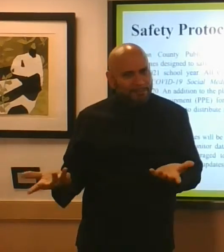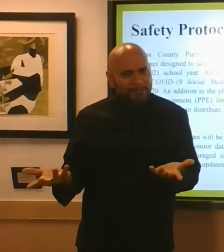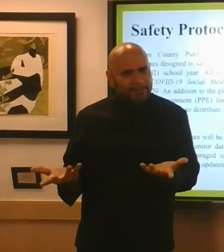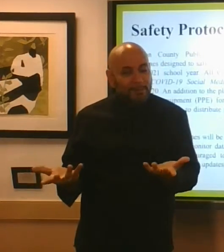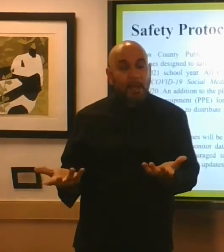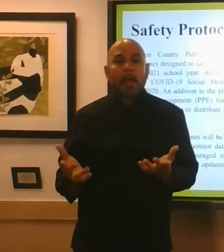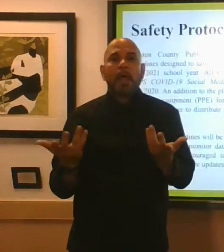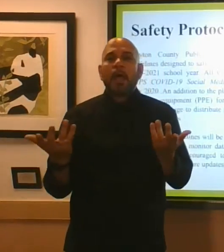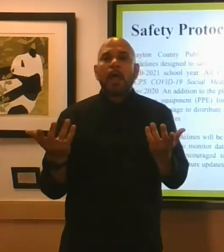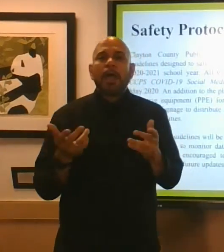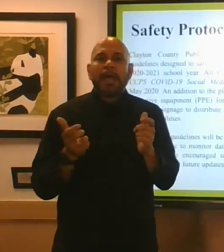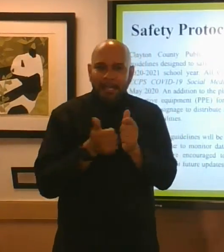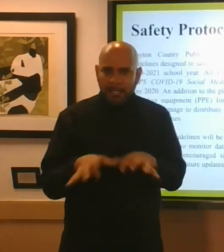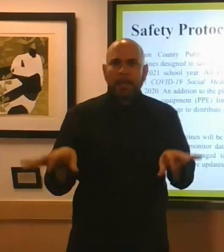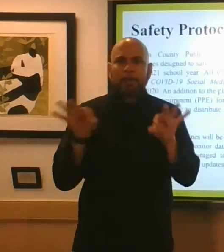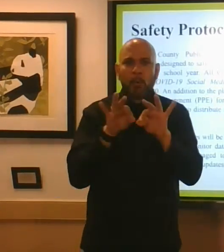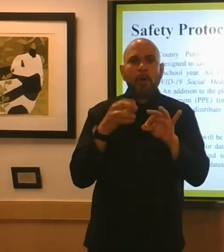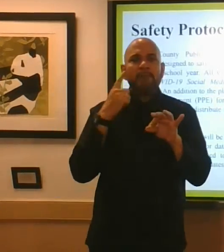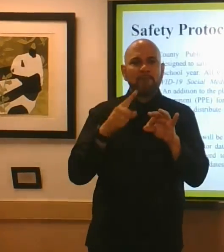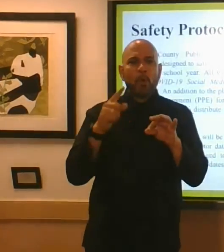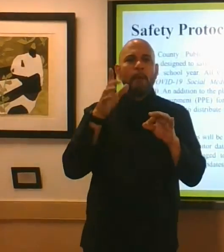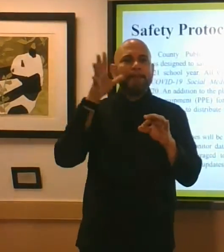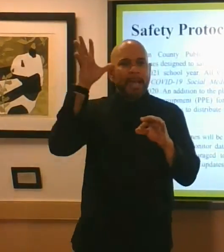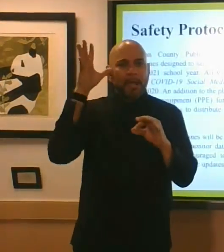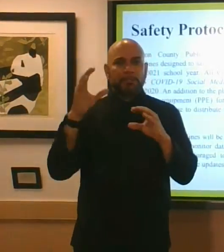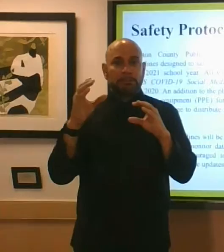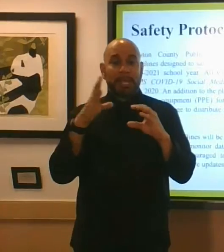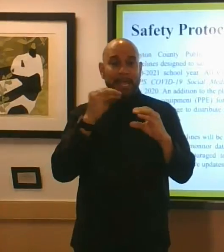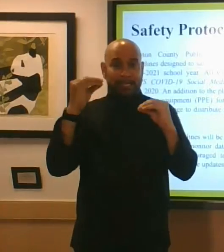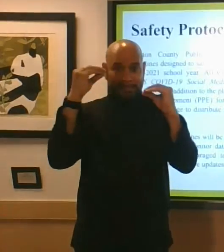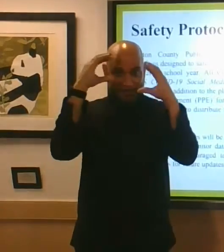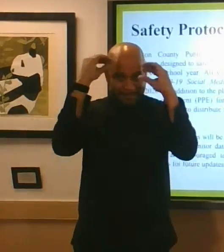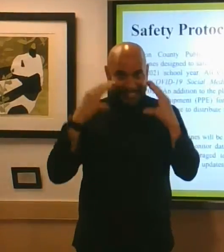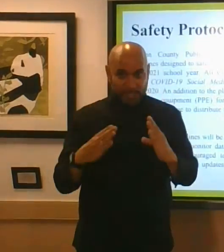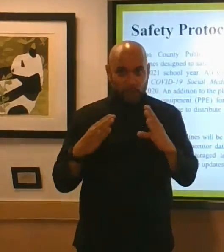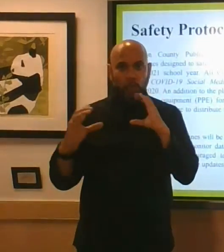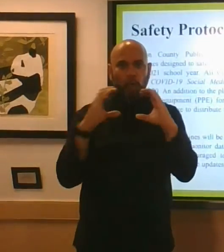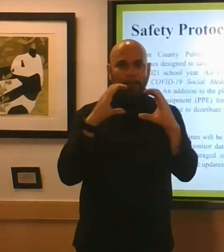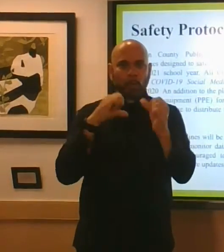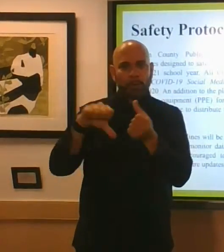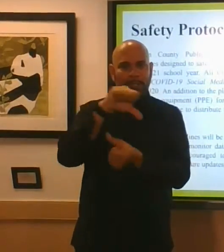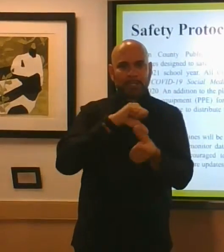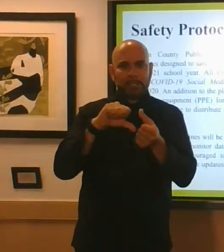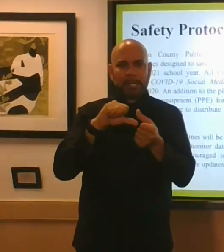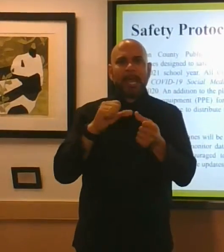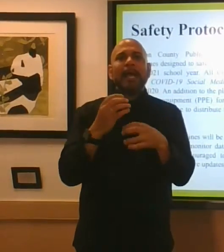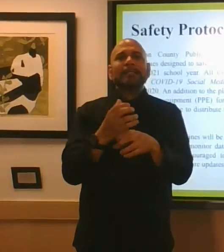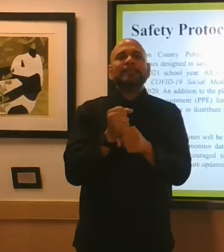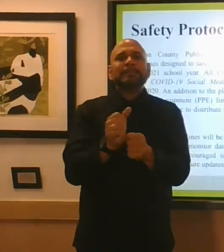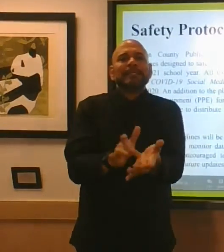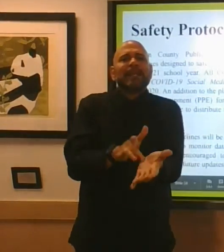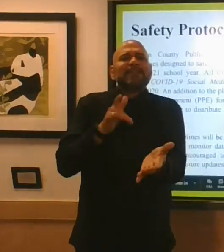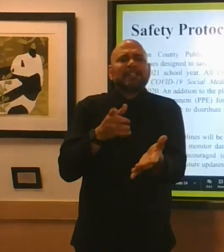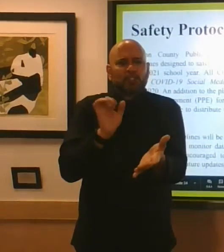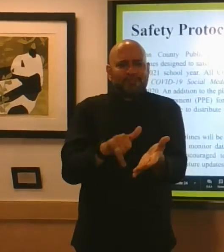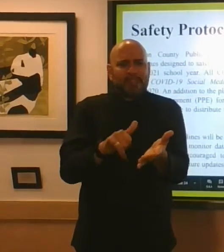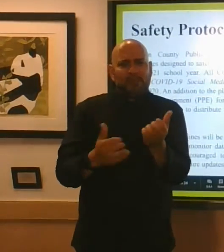and parents communicating with one another taking full advantage of the resources that are available to us